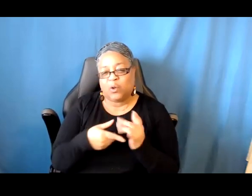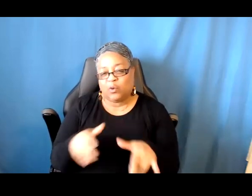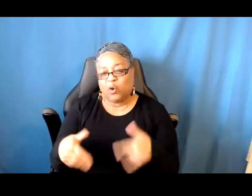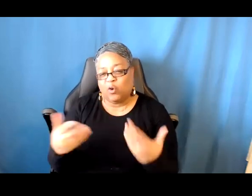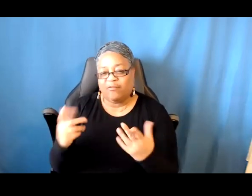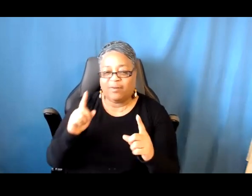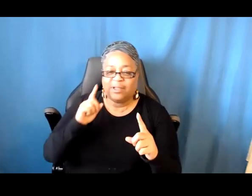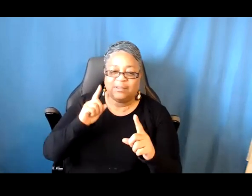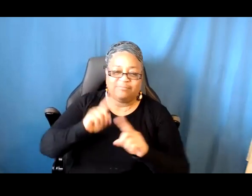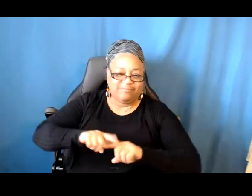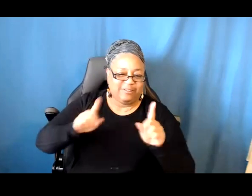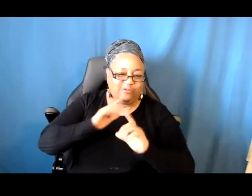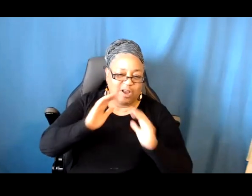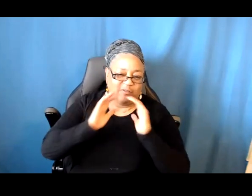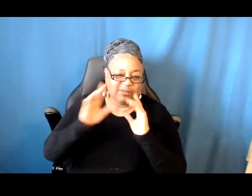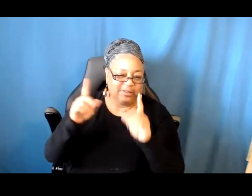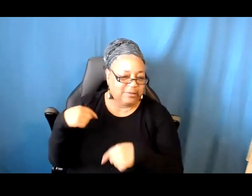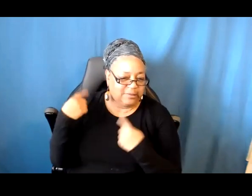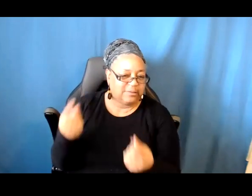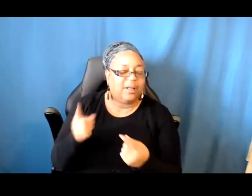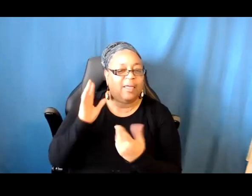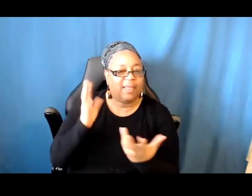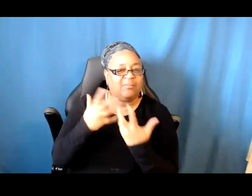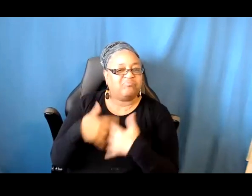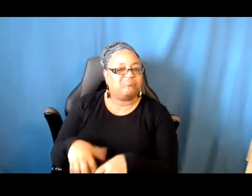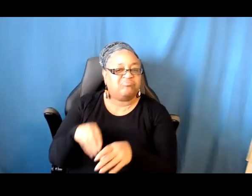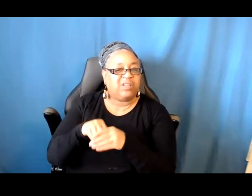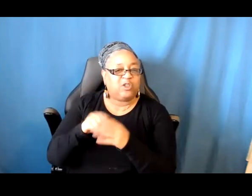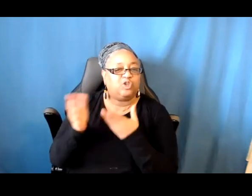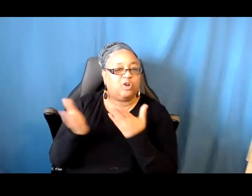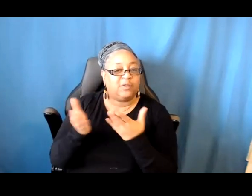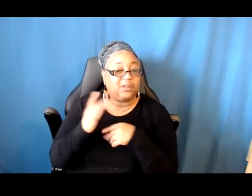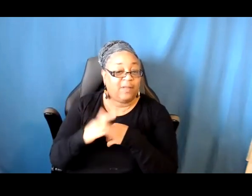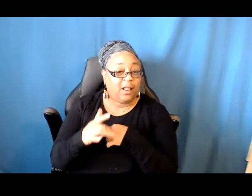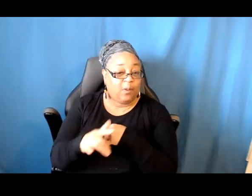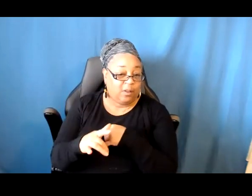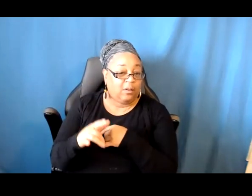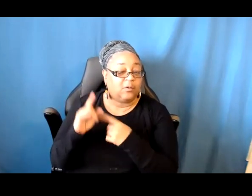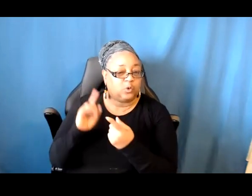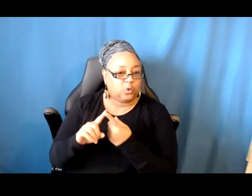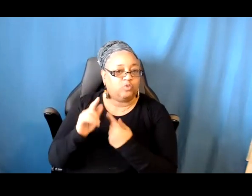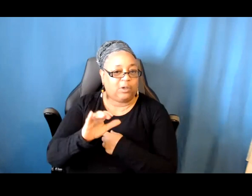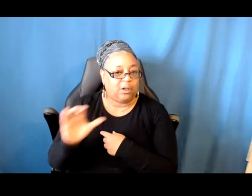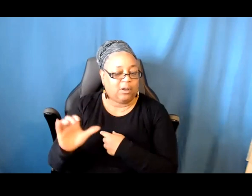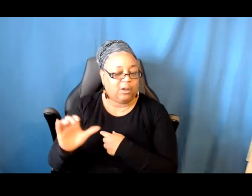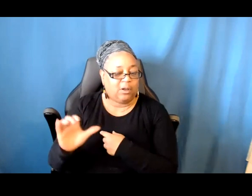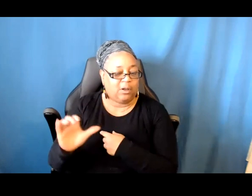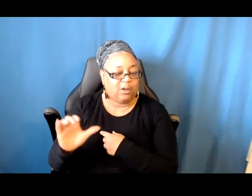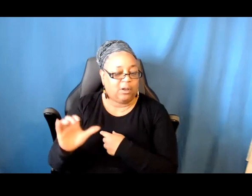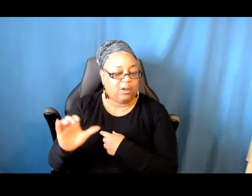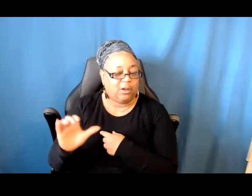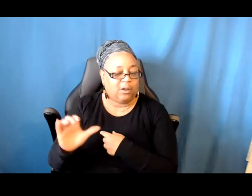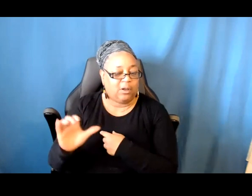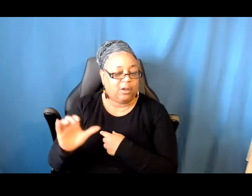had. This is all a glimpse into the kind of services that are available through Creative Capital. But it's really things that have to do with artists,